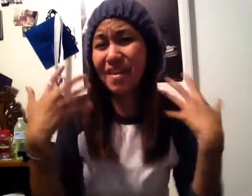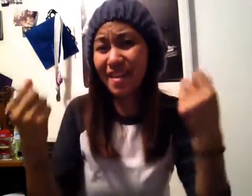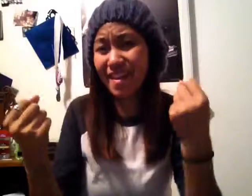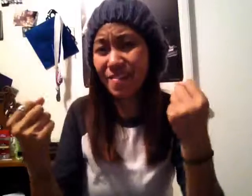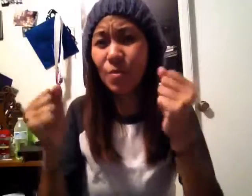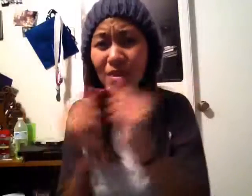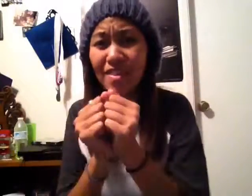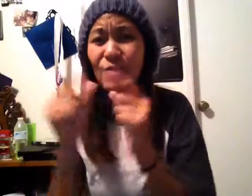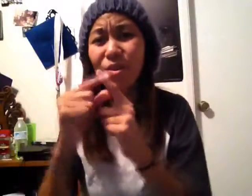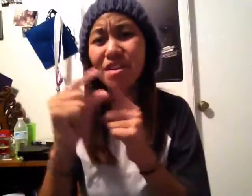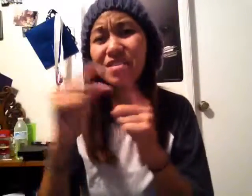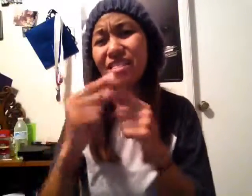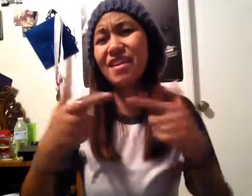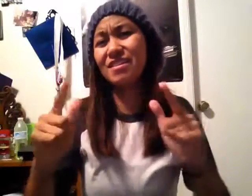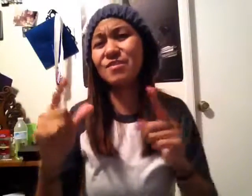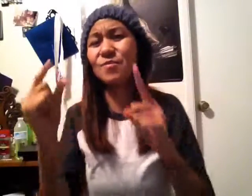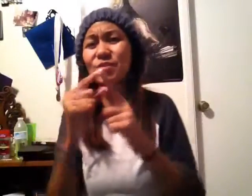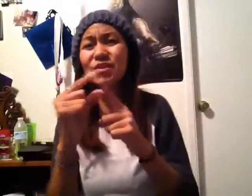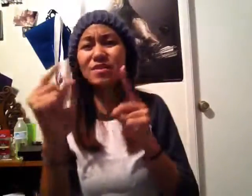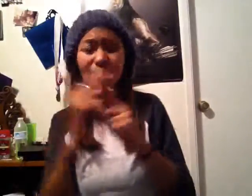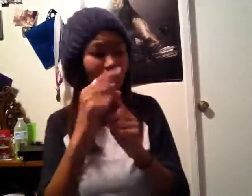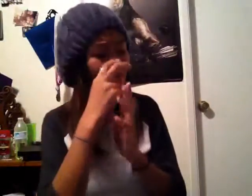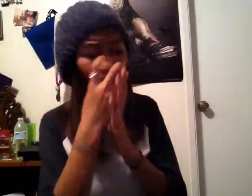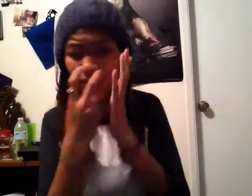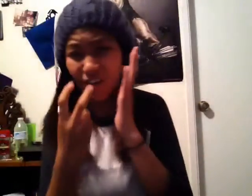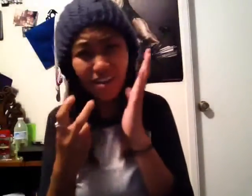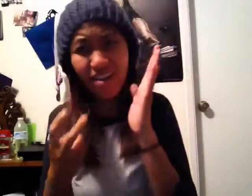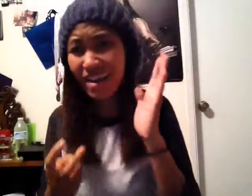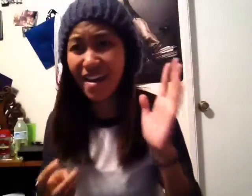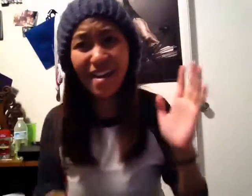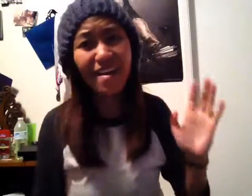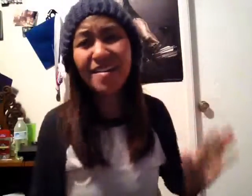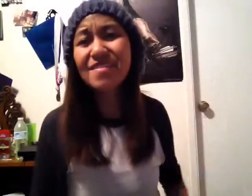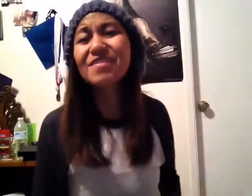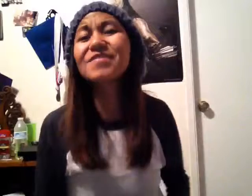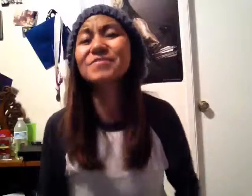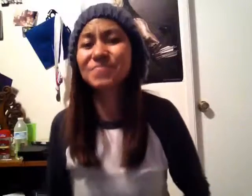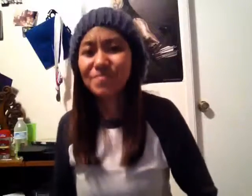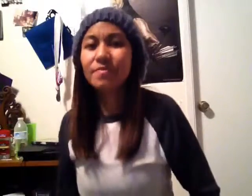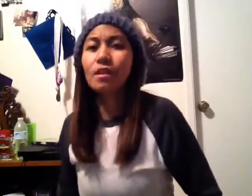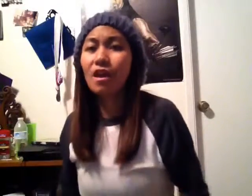What you wanna say And let the words fall out Honestly,